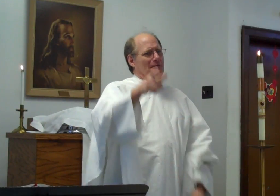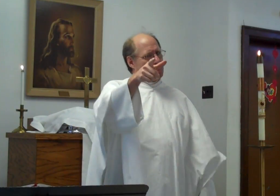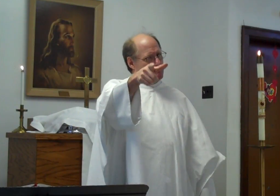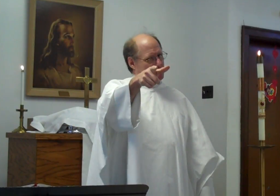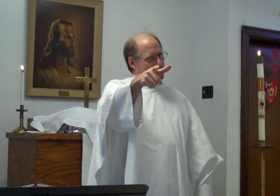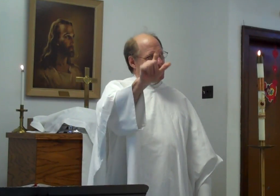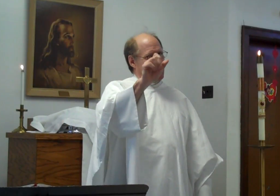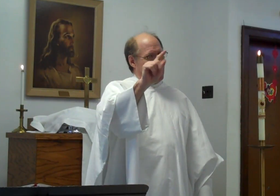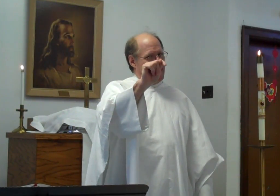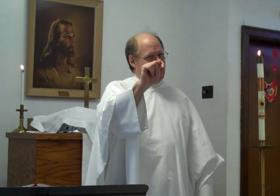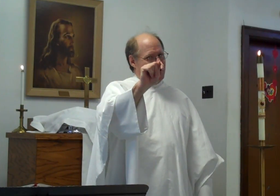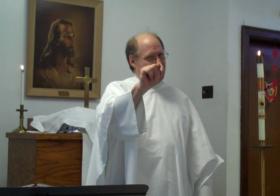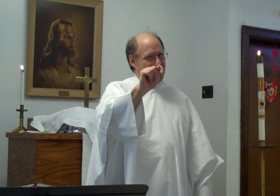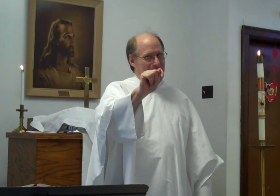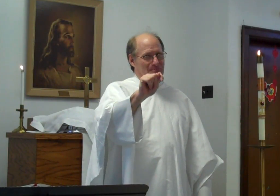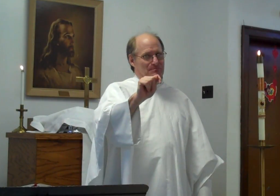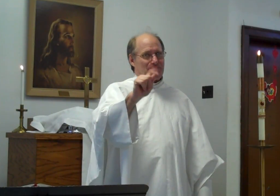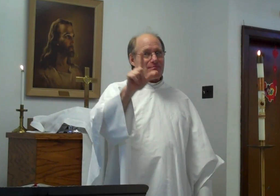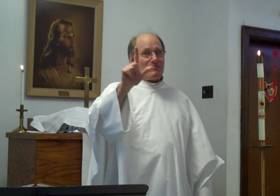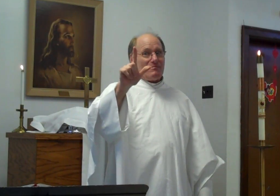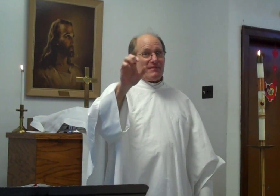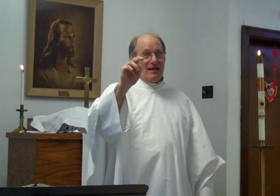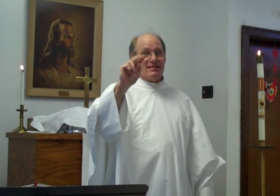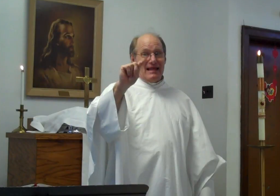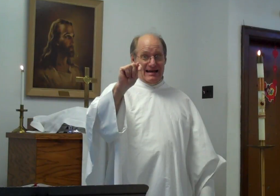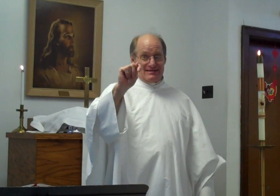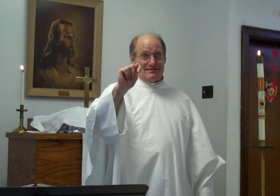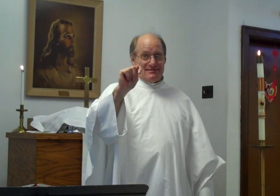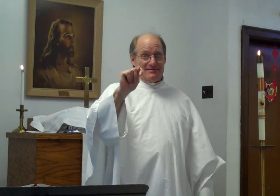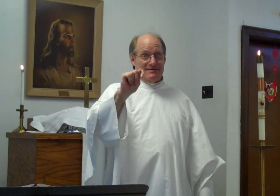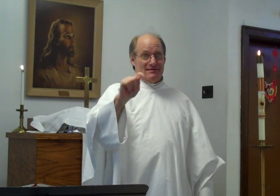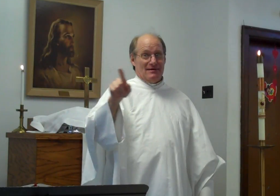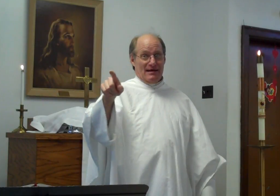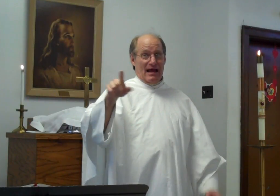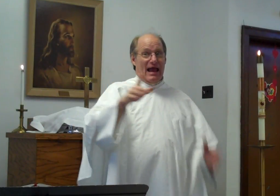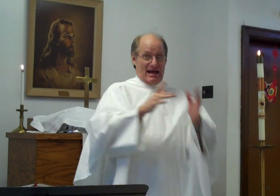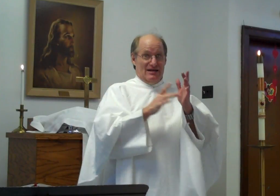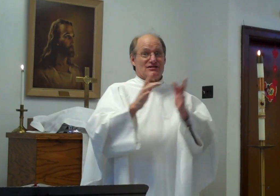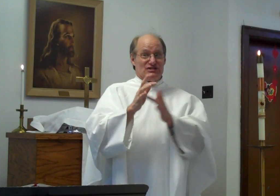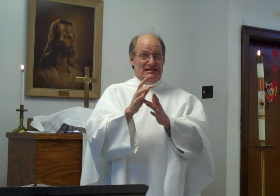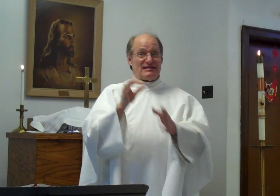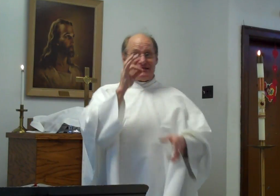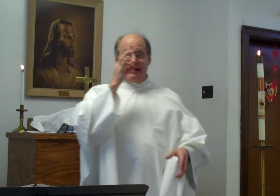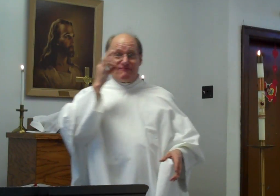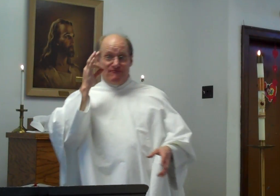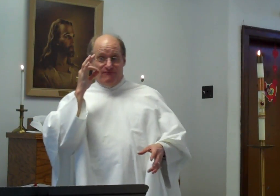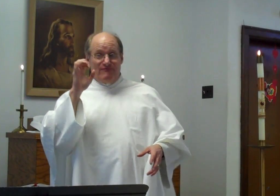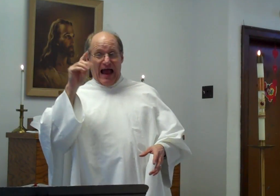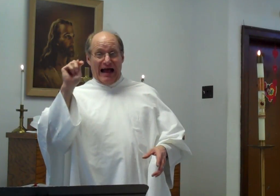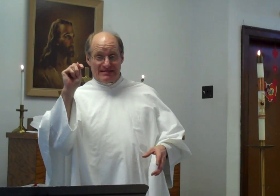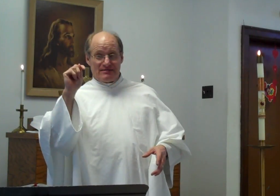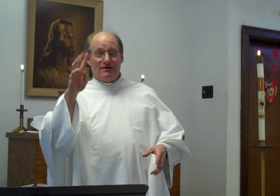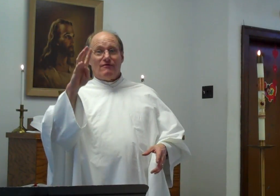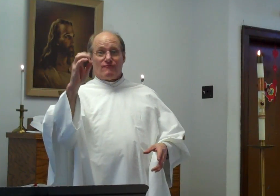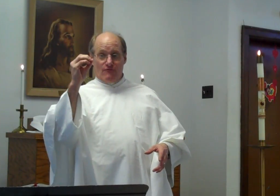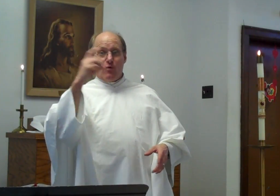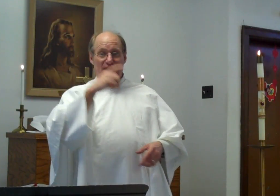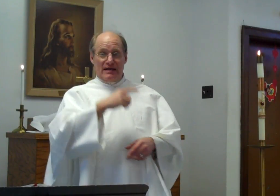Jesus fasted. Lent. And Jesus did fast for 40